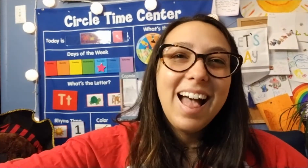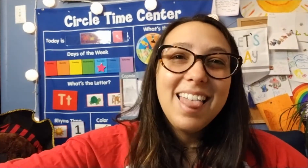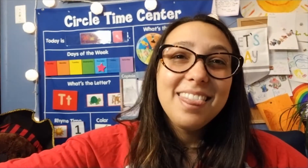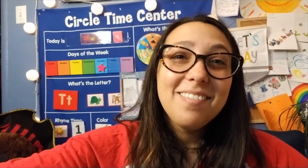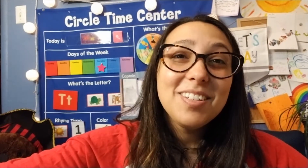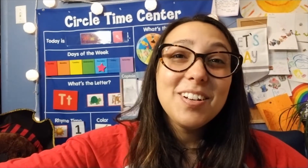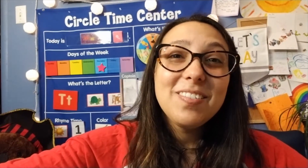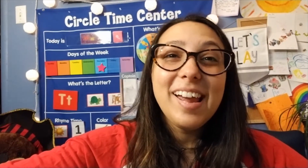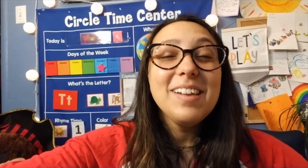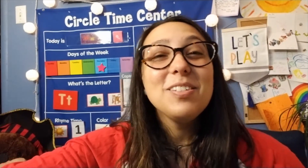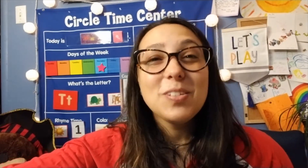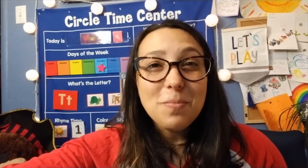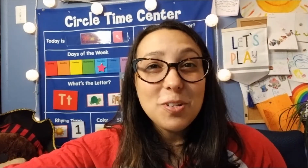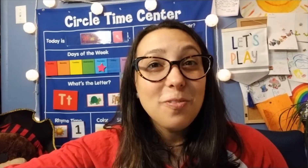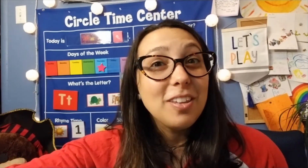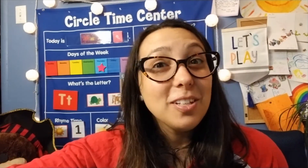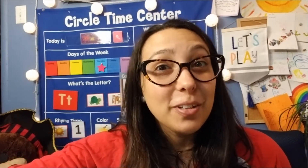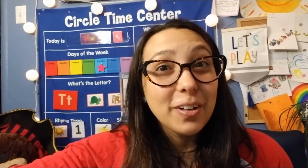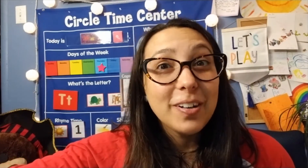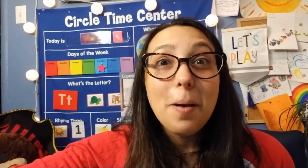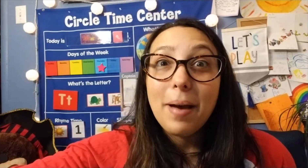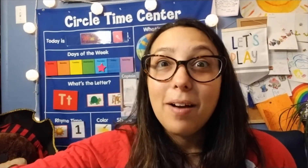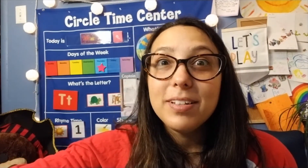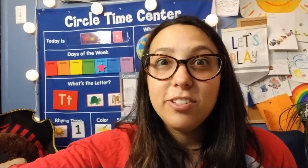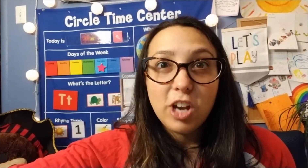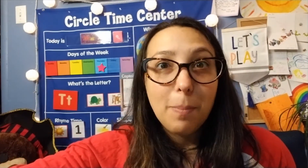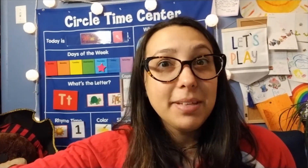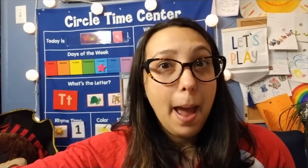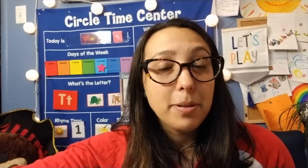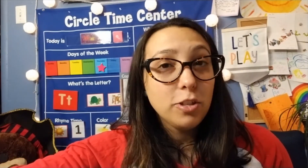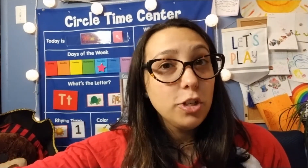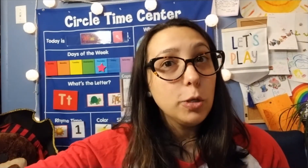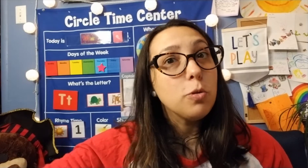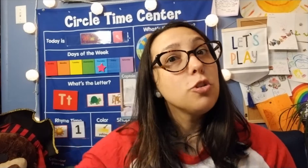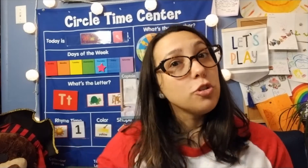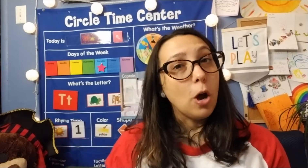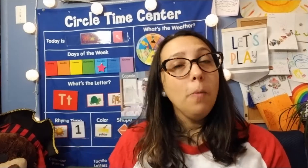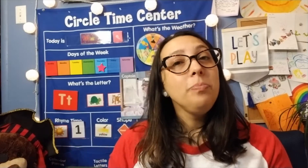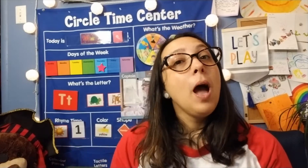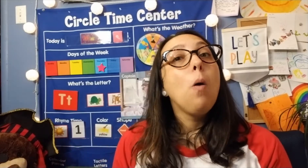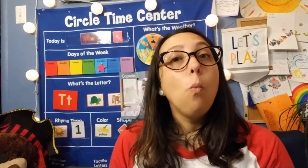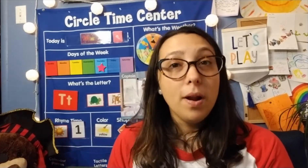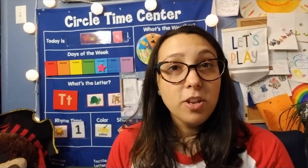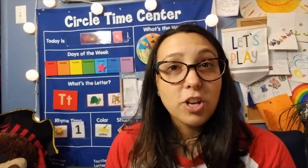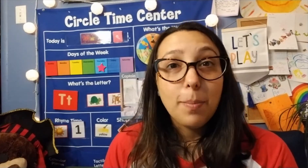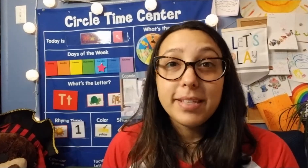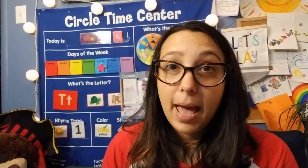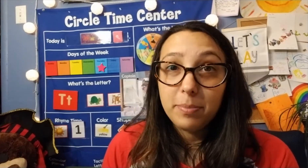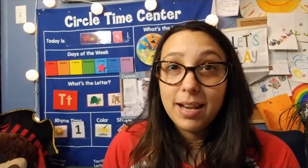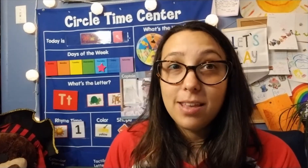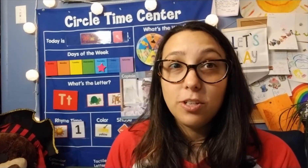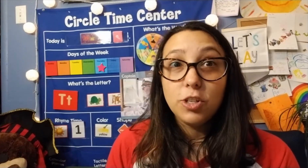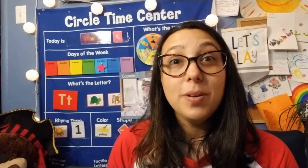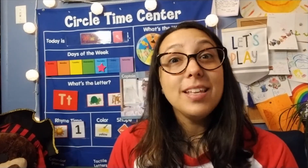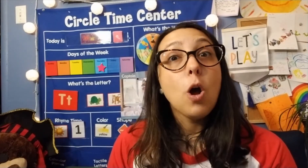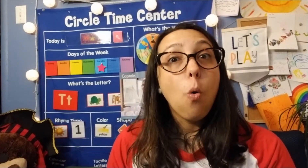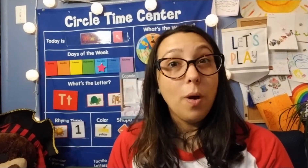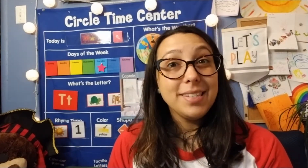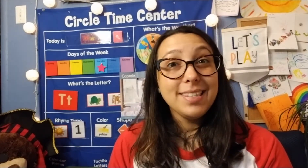That was great. It was so much fun to learn about jobs captains do. So, one of the jobs the captain has to do is hoist the